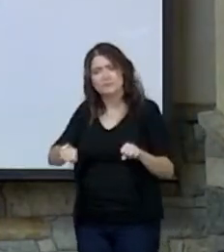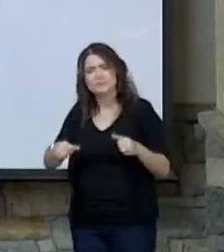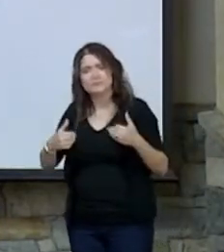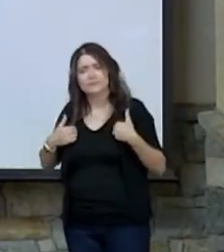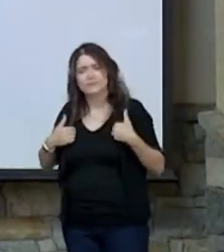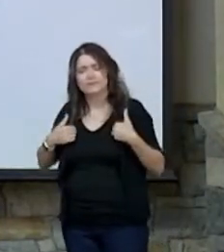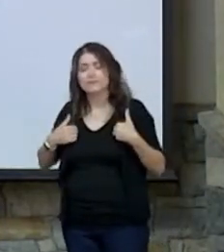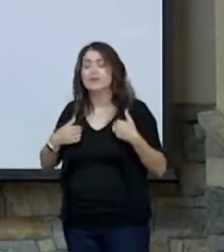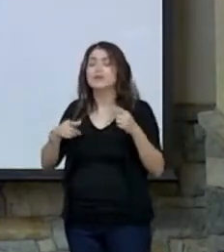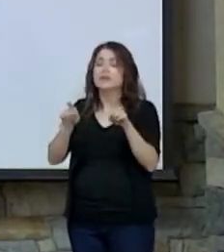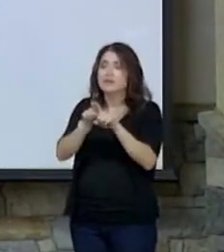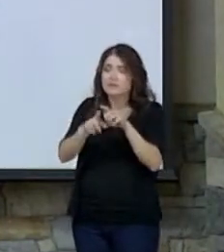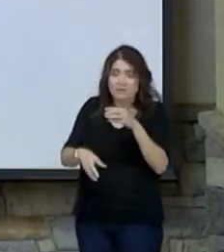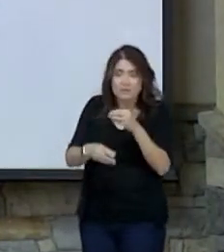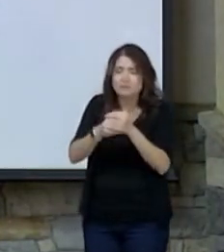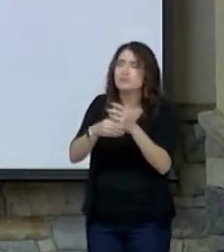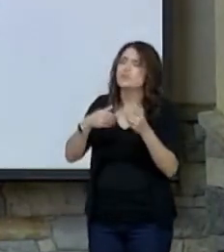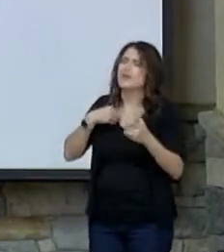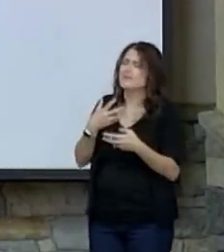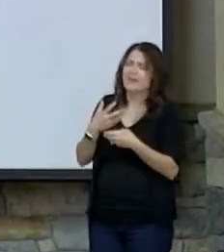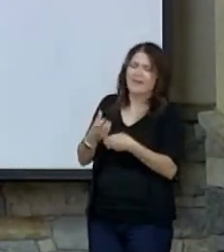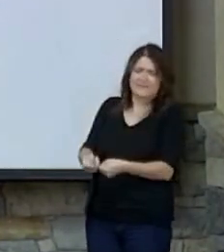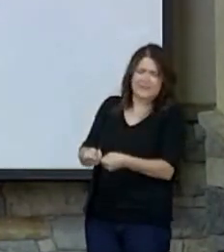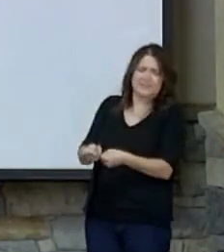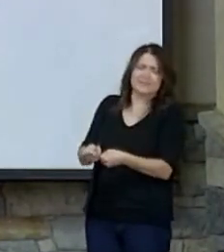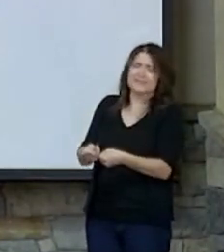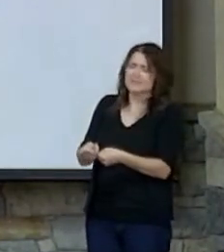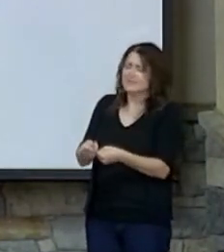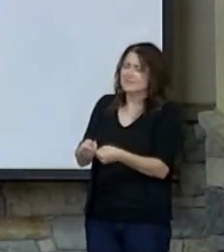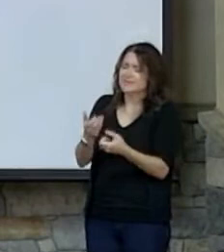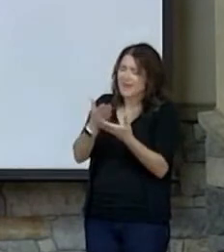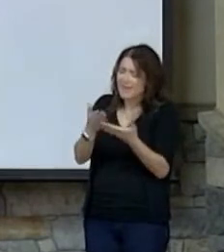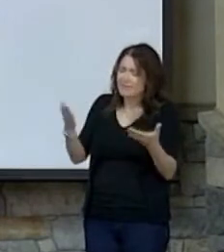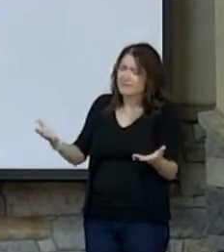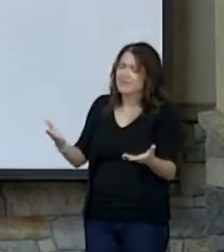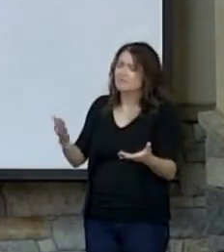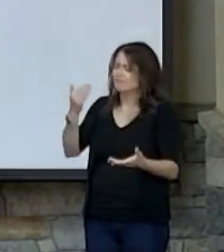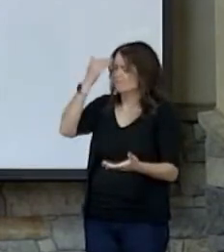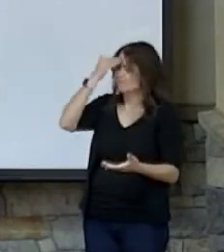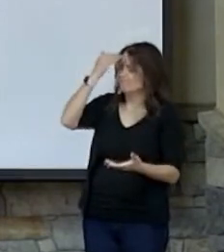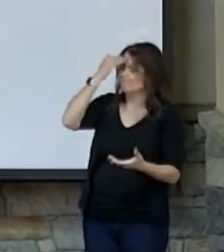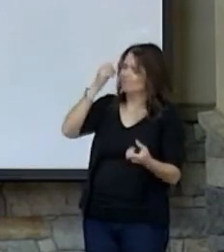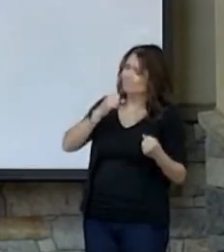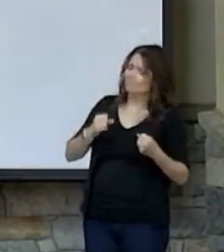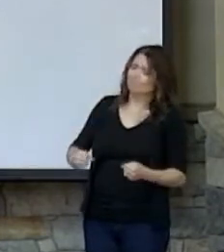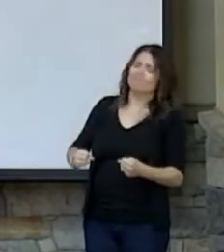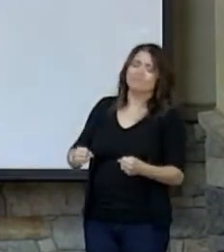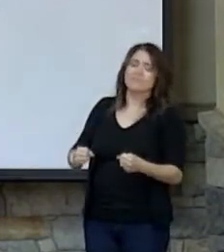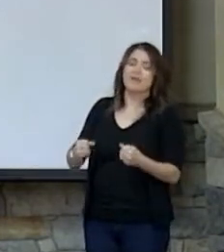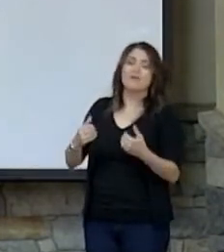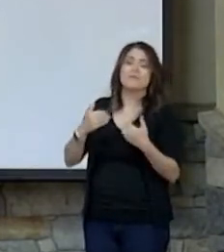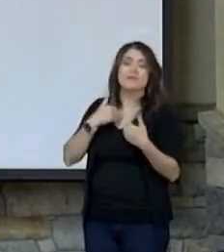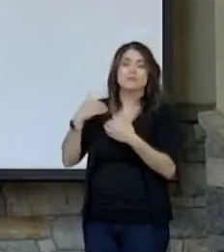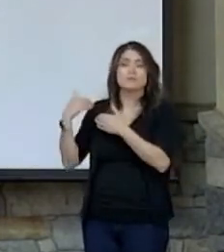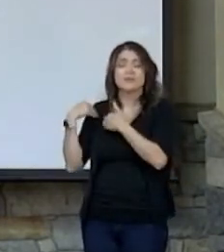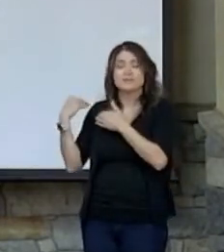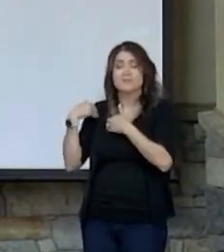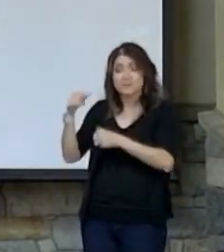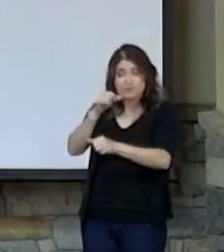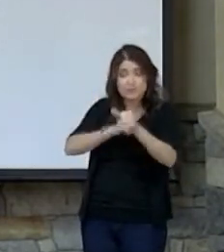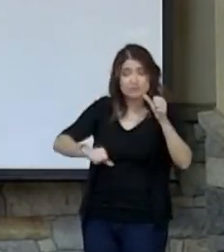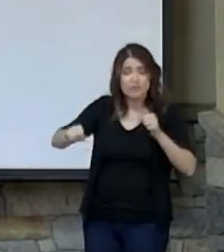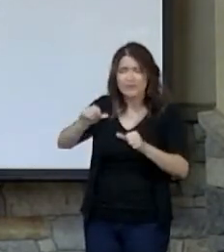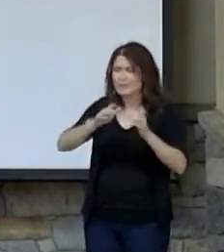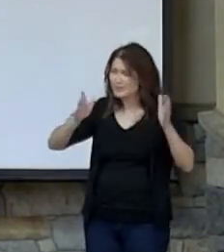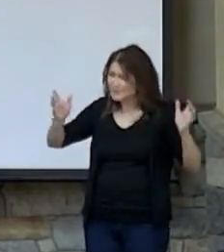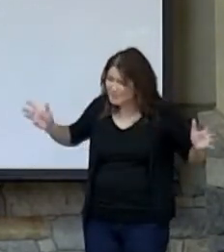we've got these confidences and these things that we can be assured of. And then we have a responsibility to each other to encourage